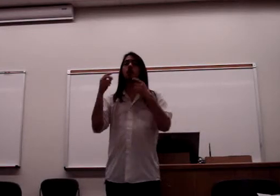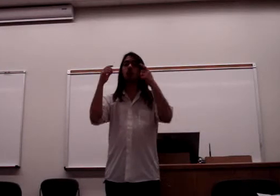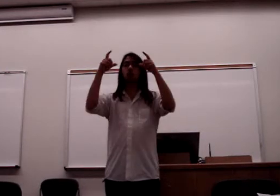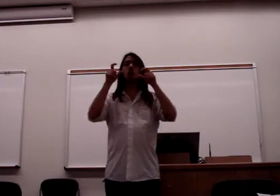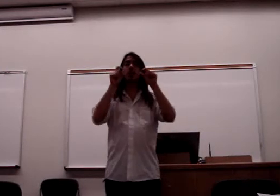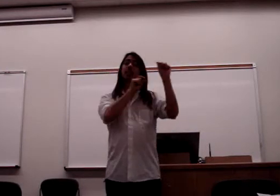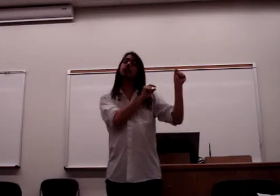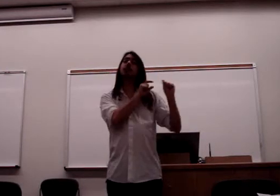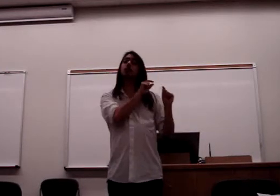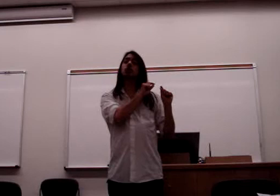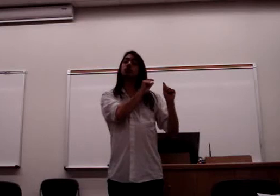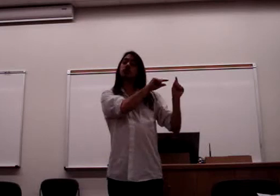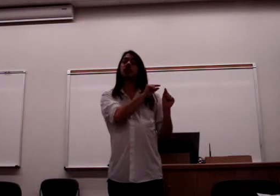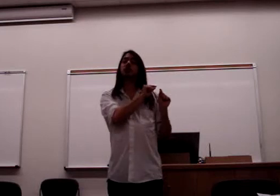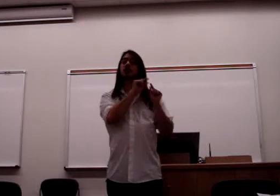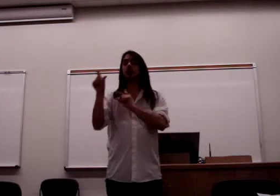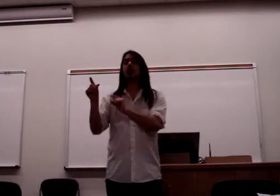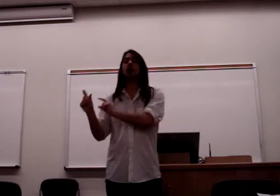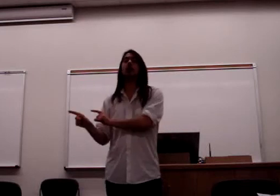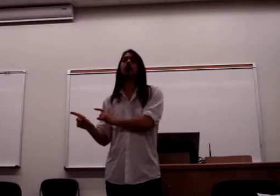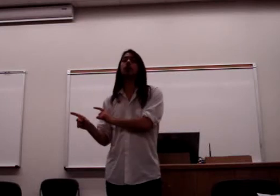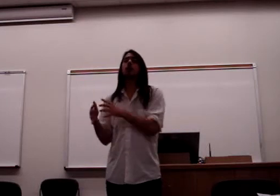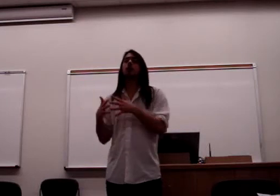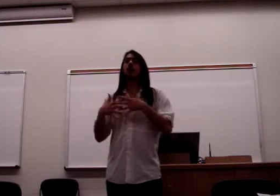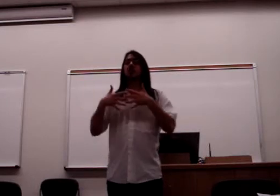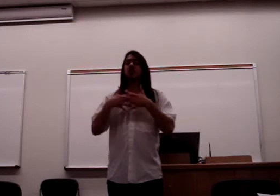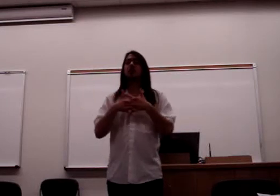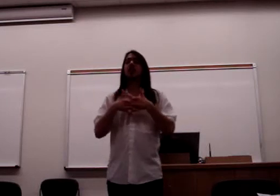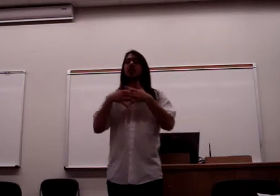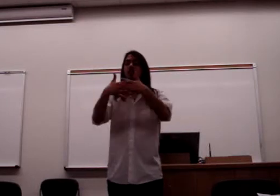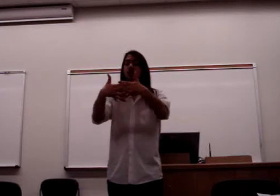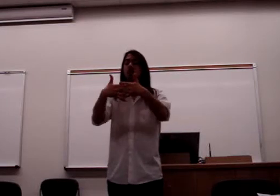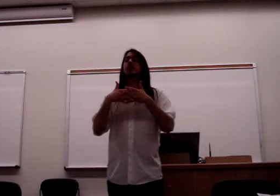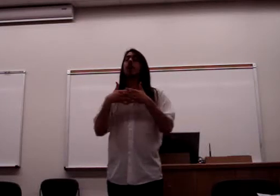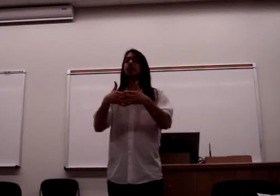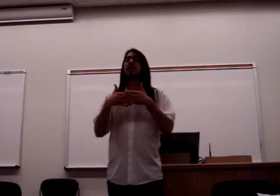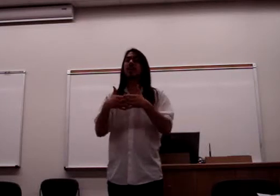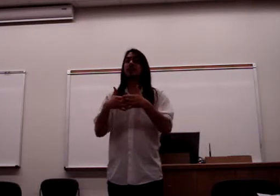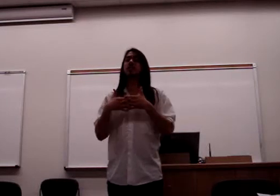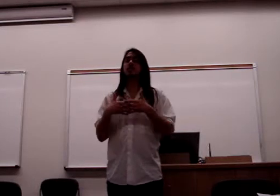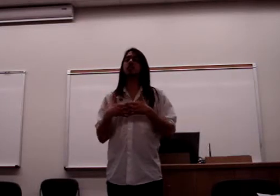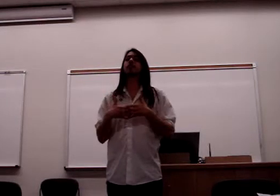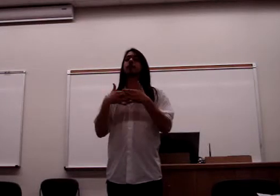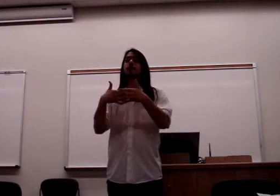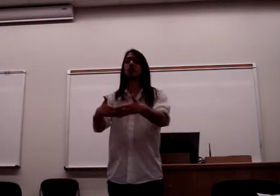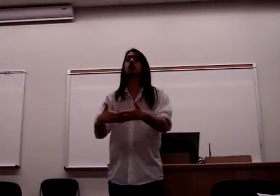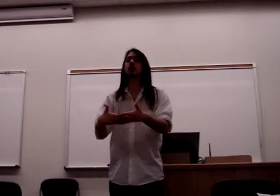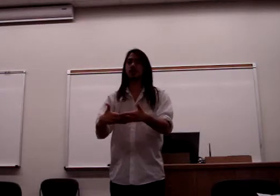or one individual subjectively loving another, right? The subject itself engages in certain functions.